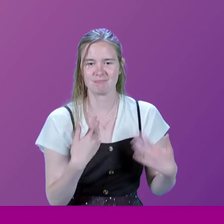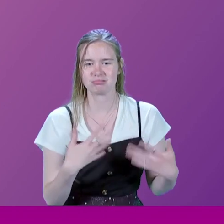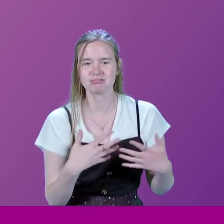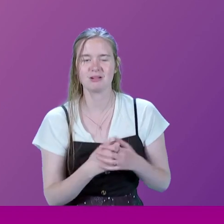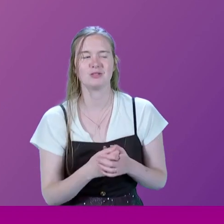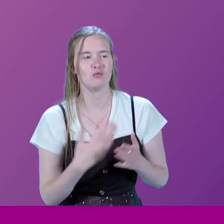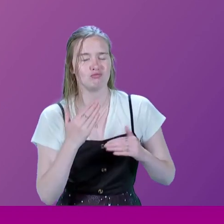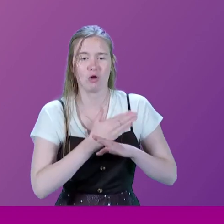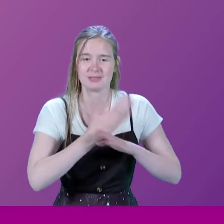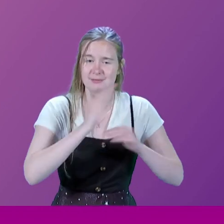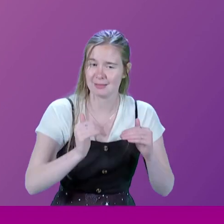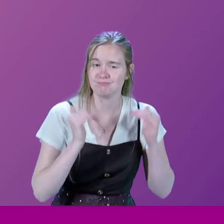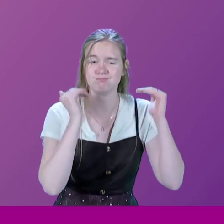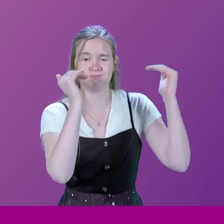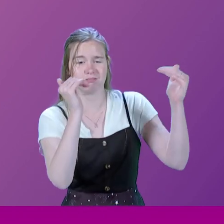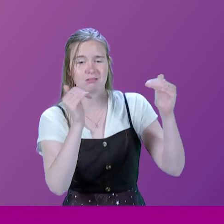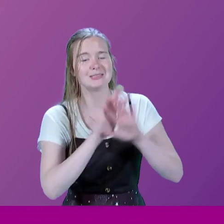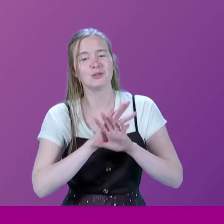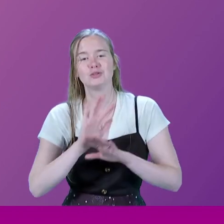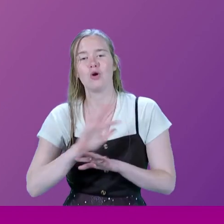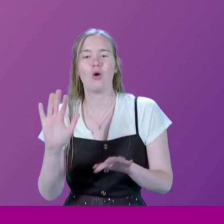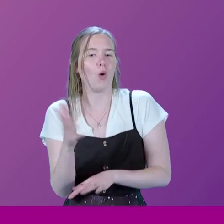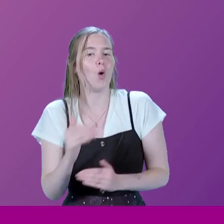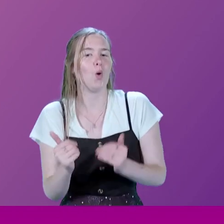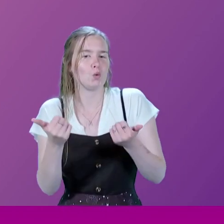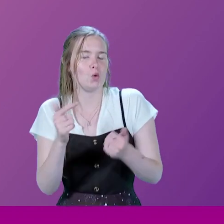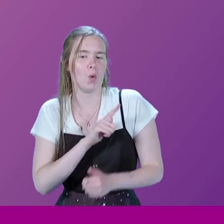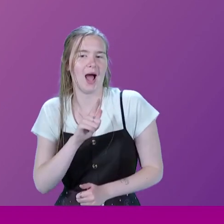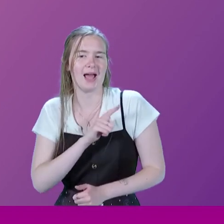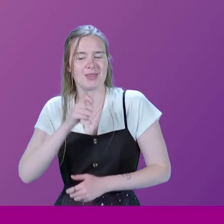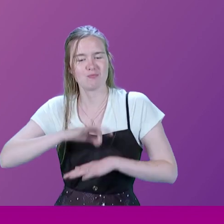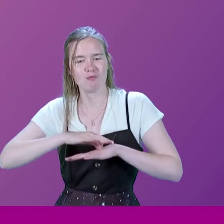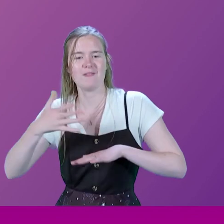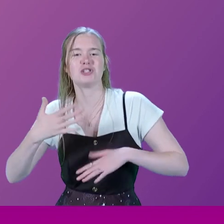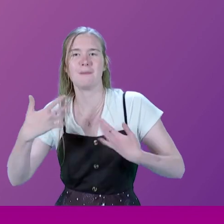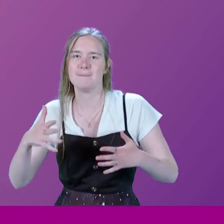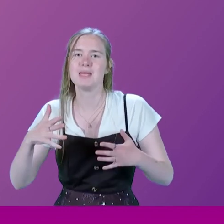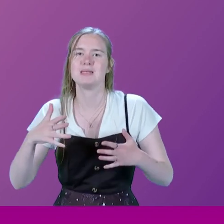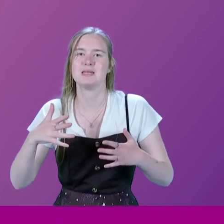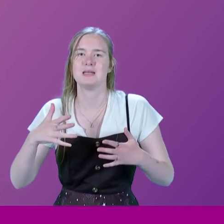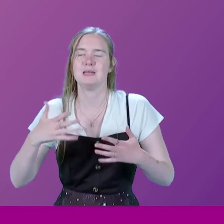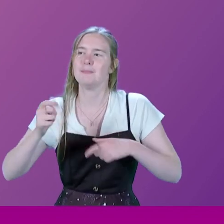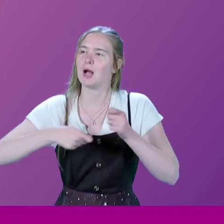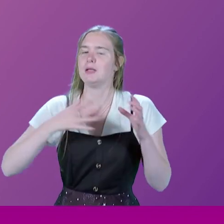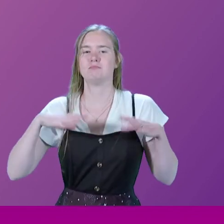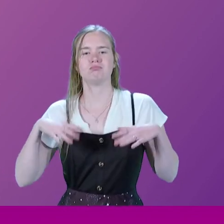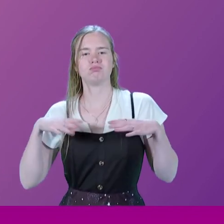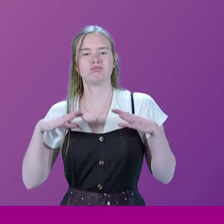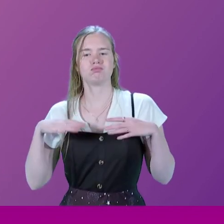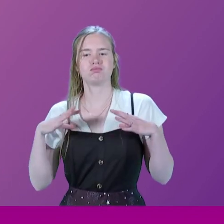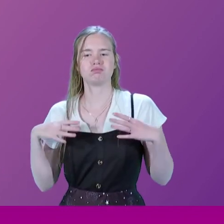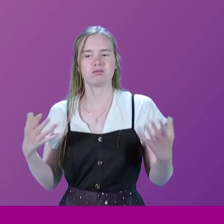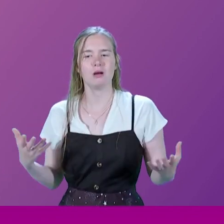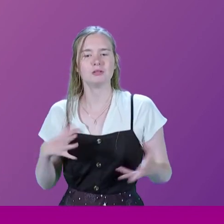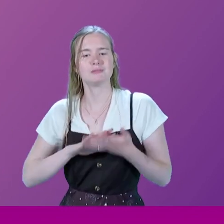productivity is rather good. And the reason I say it's not all good is that the profession has been completely casualized. So,